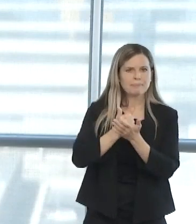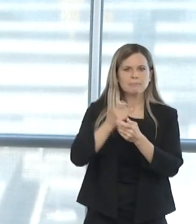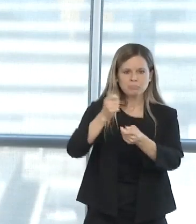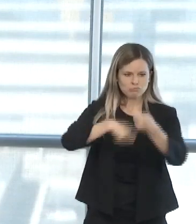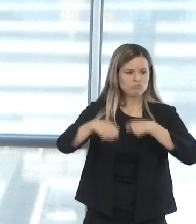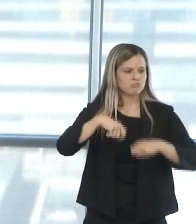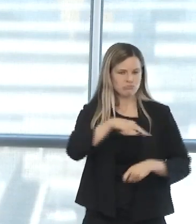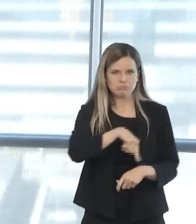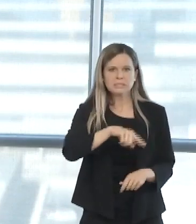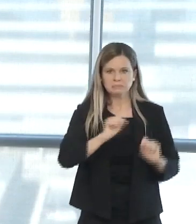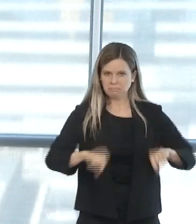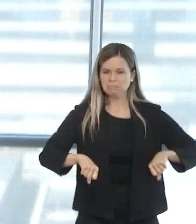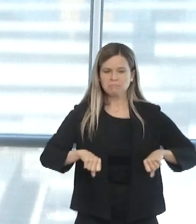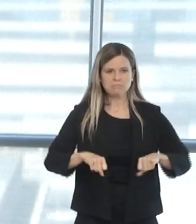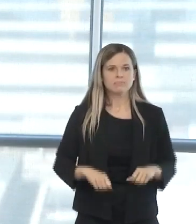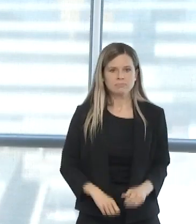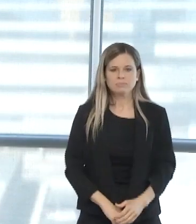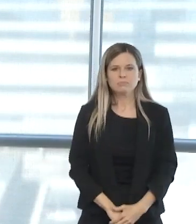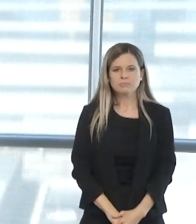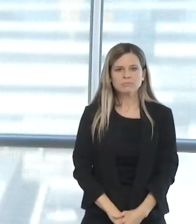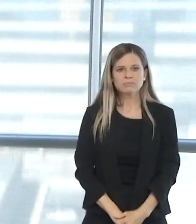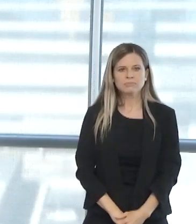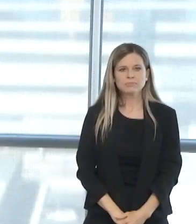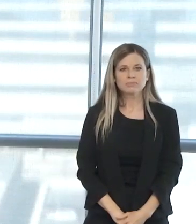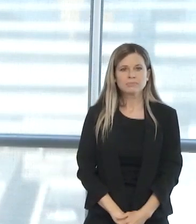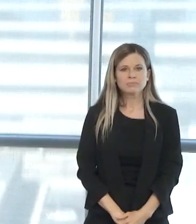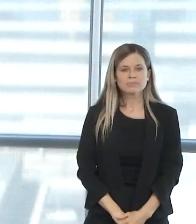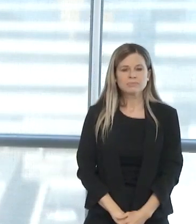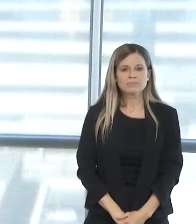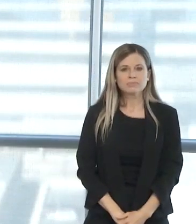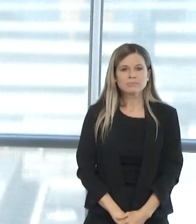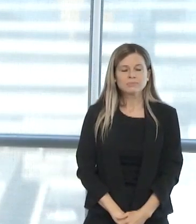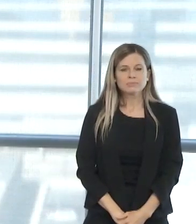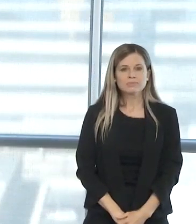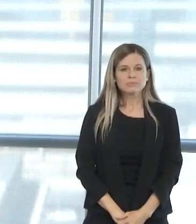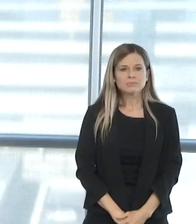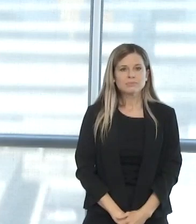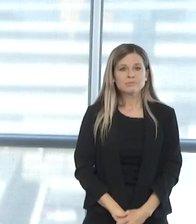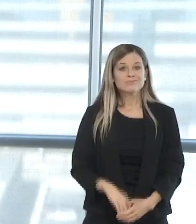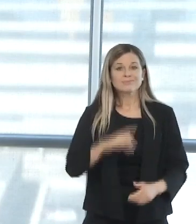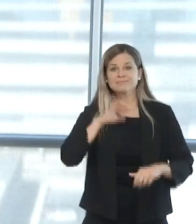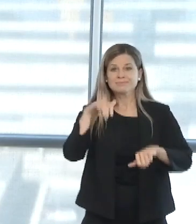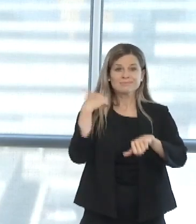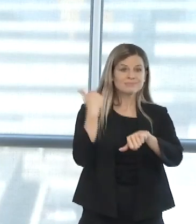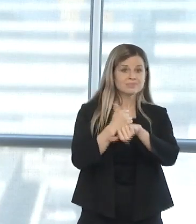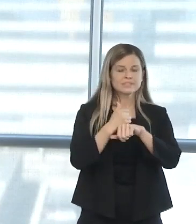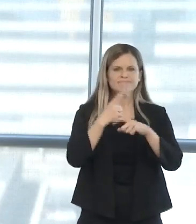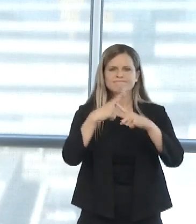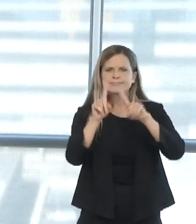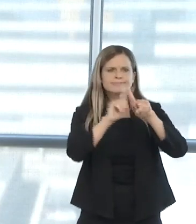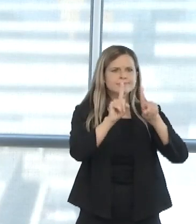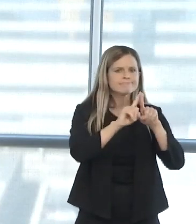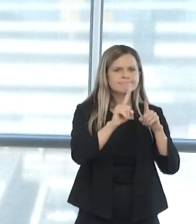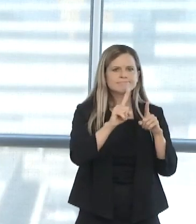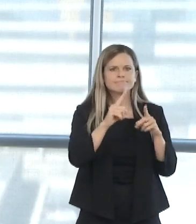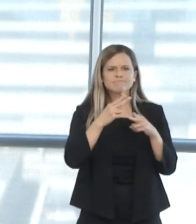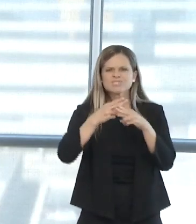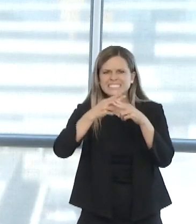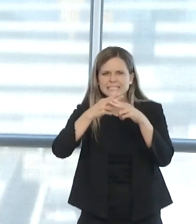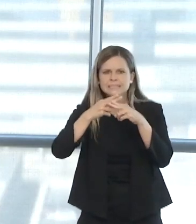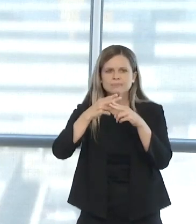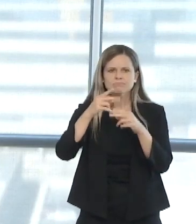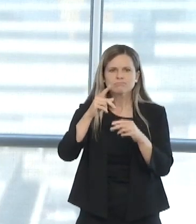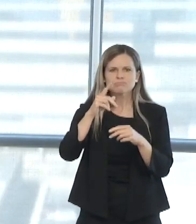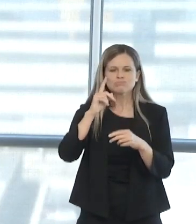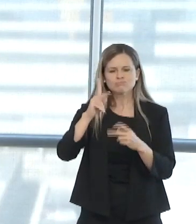establishing temporary positions for physicians, mid-level providers, intensive care unit nurses,